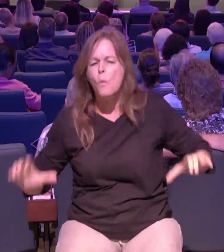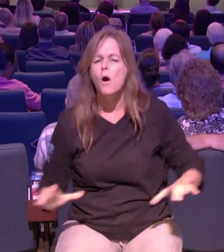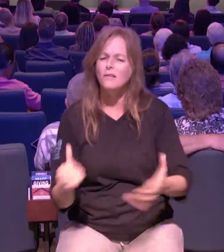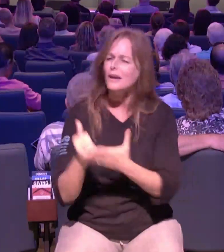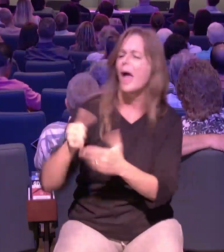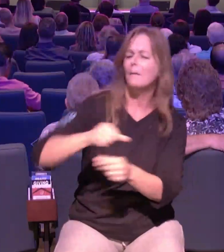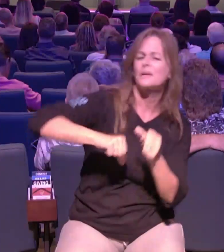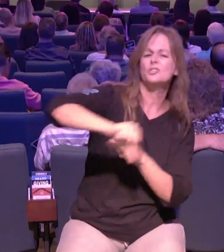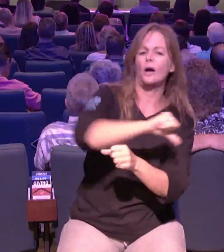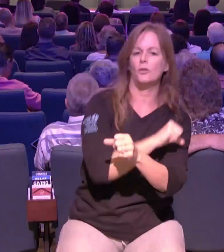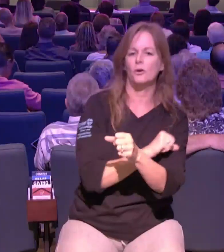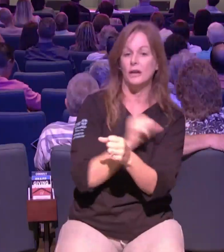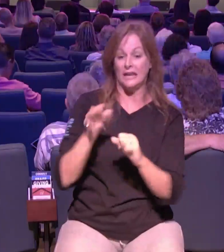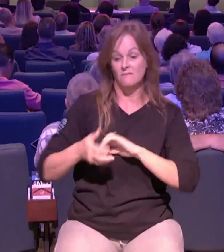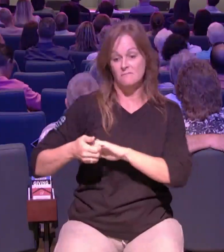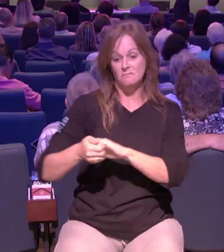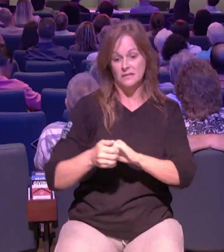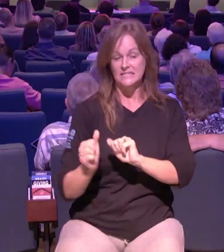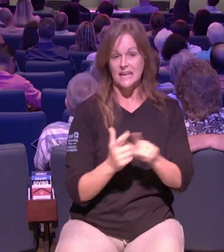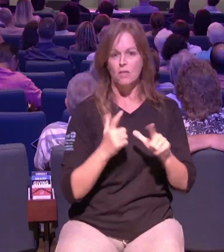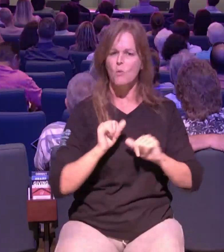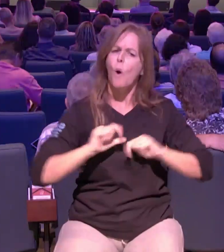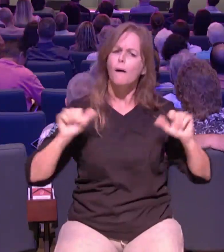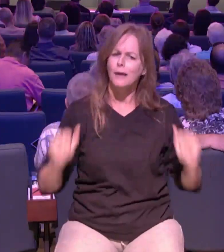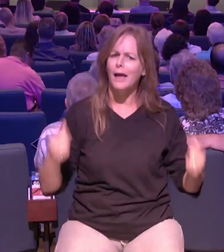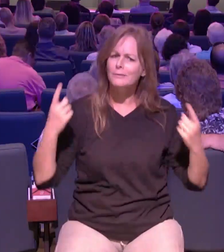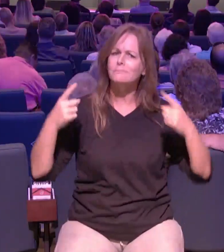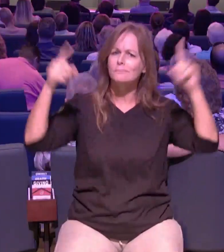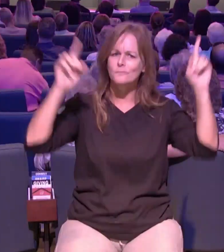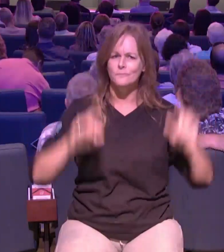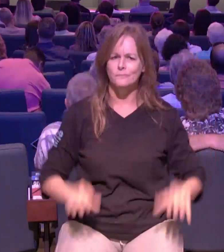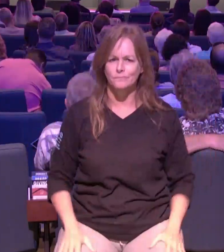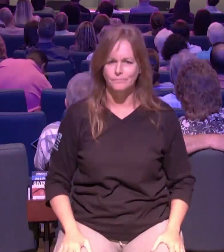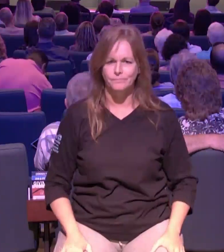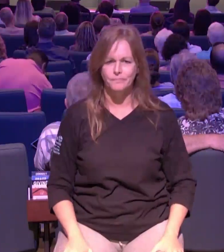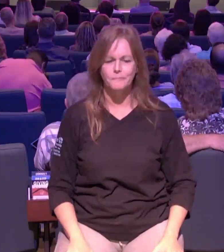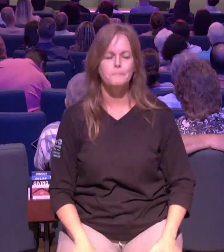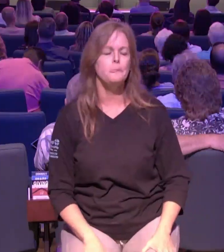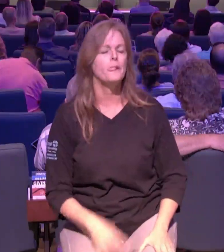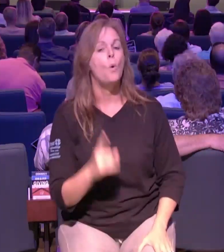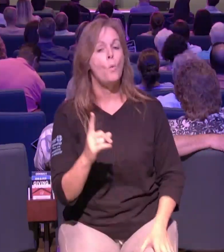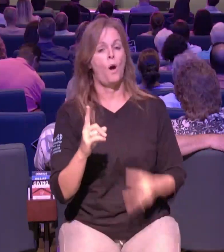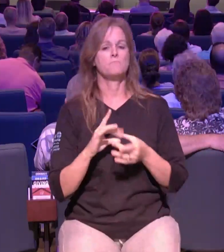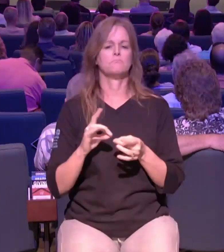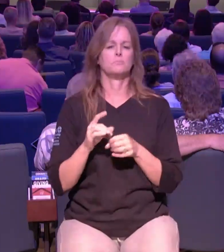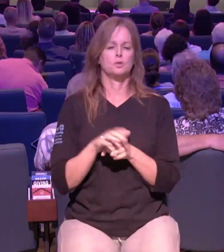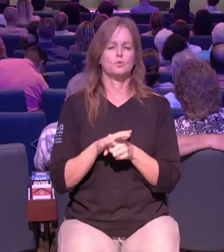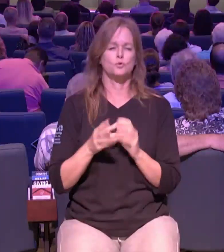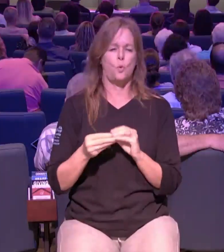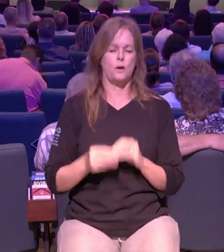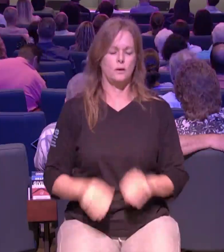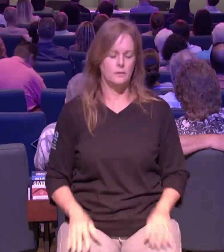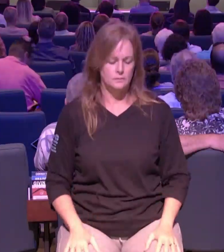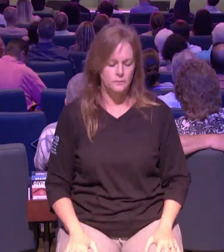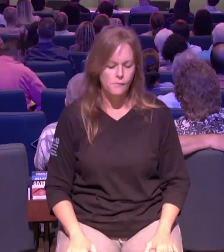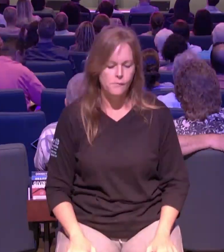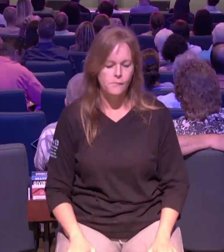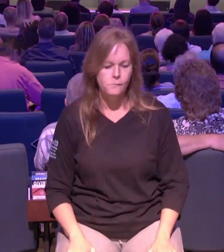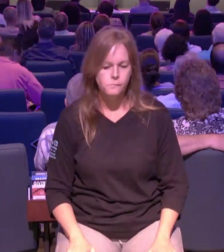treatment center and someone told her that she needed to have god in her her life so uh she needed to get a relationship with god so they told her to come to church and they told her to come to this church and she